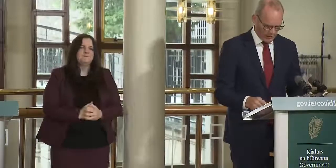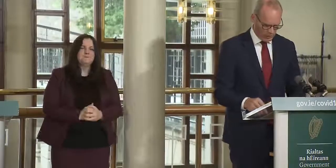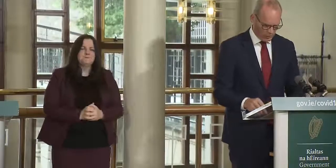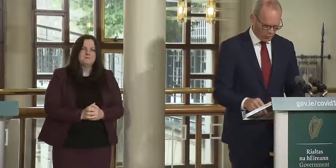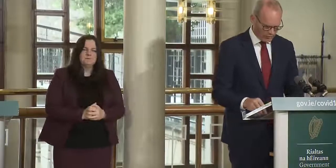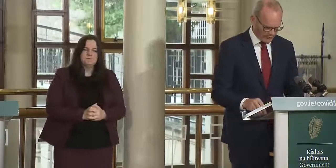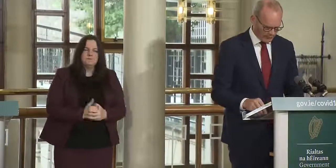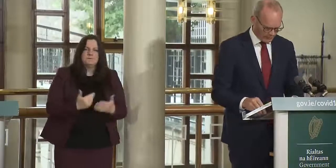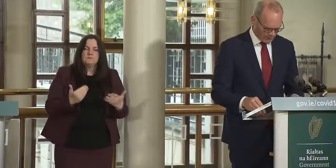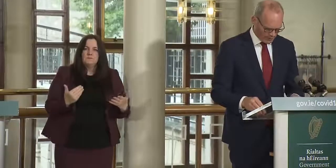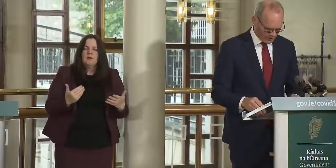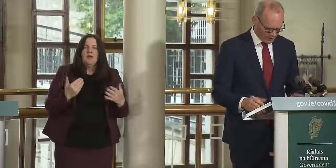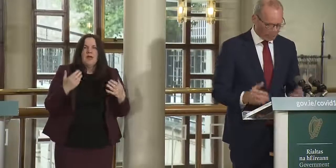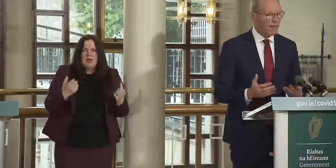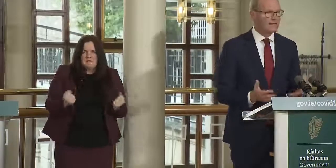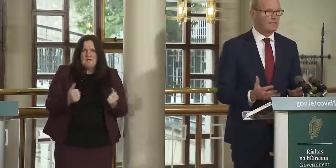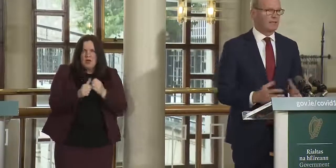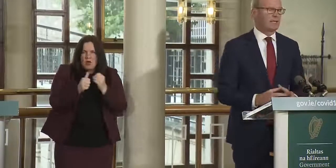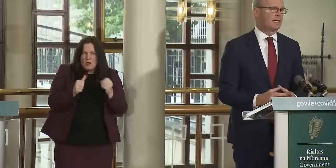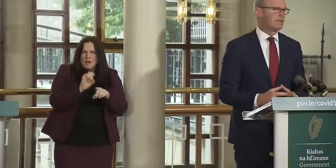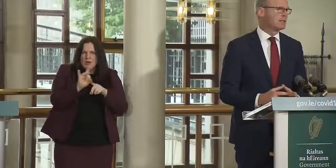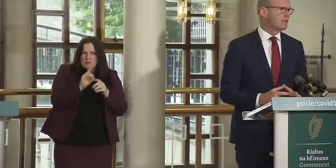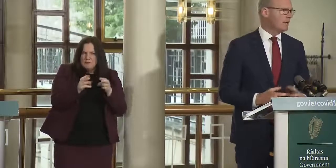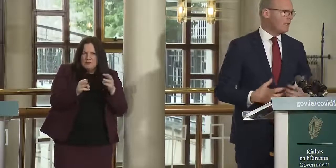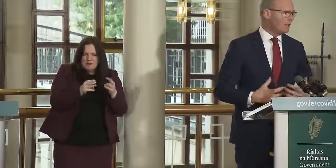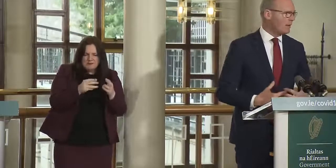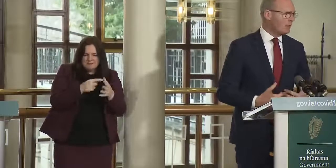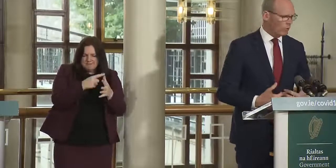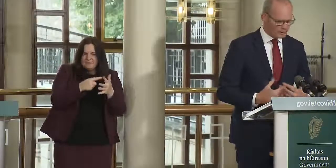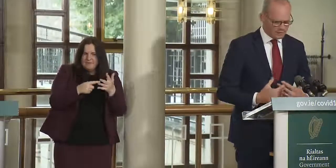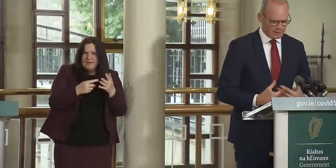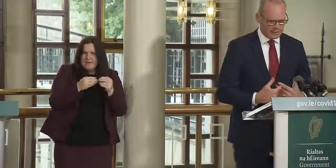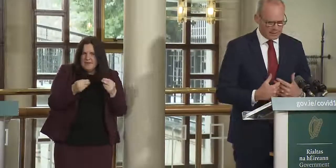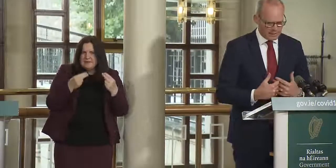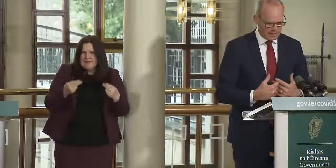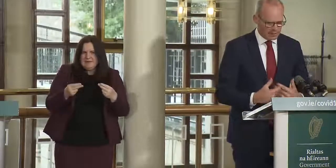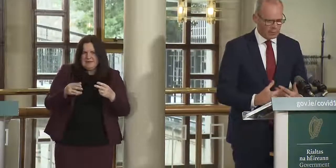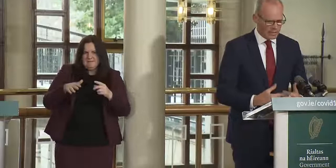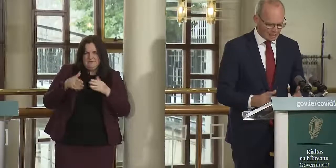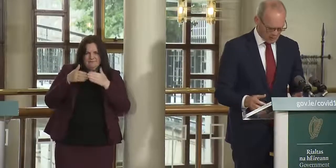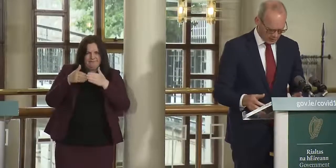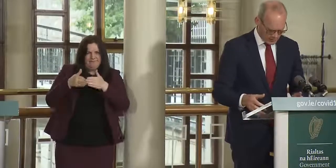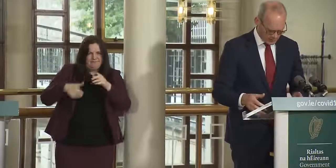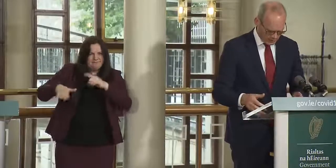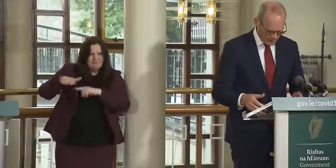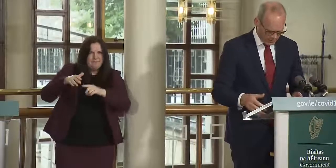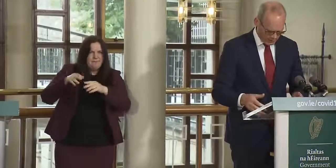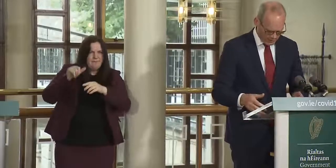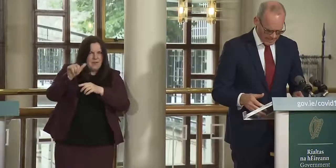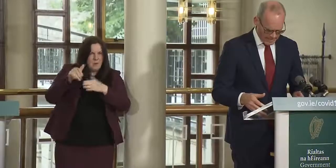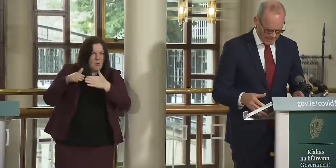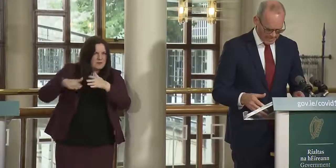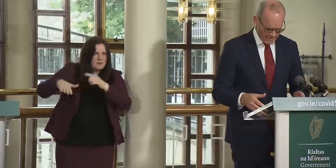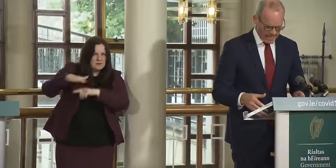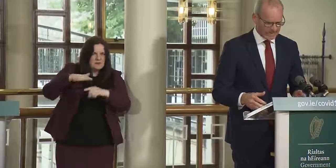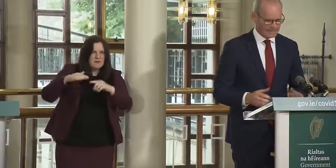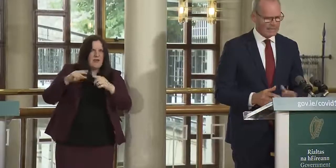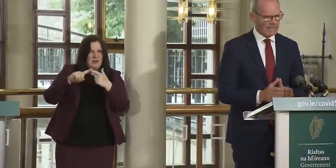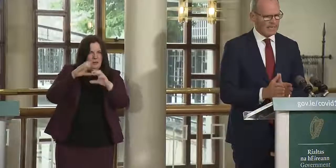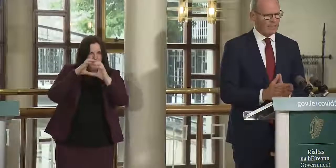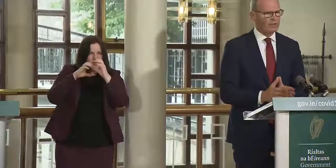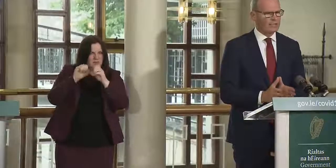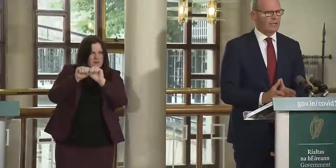with a whole series of other practical things in our airports in our communication systems there uh